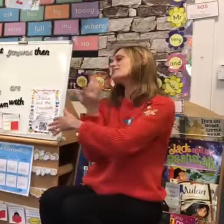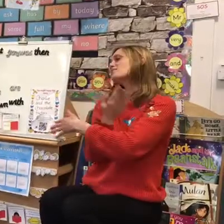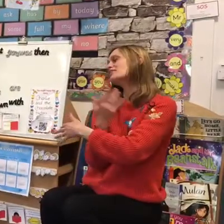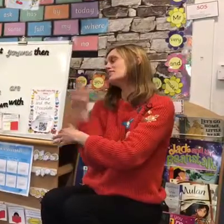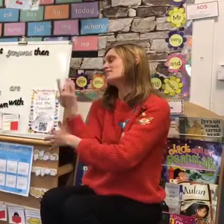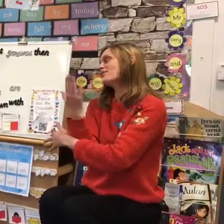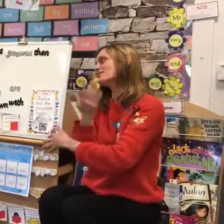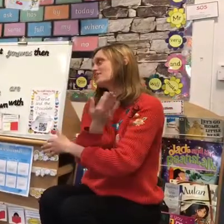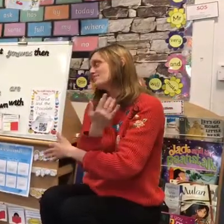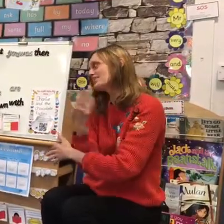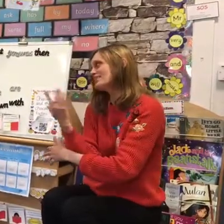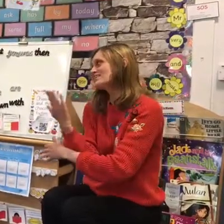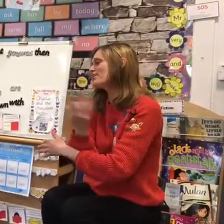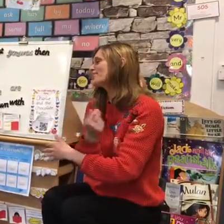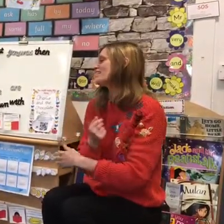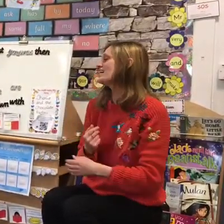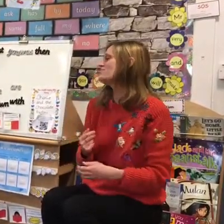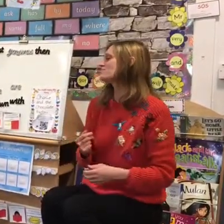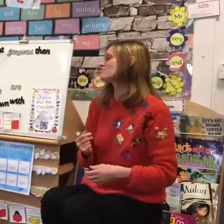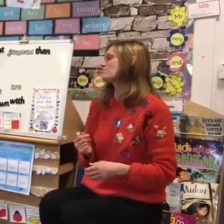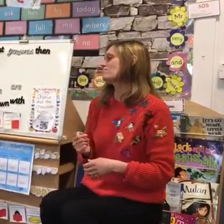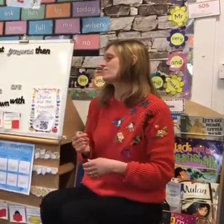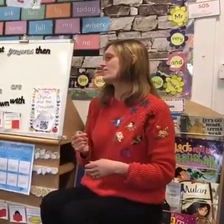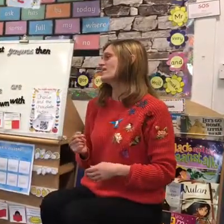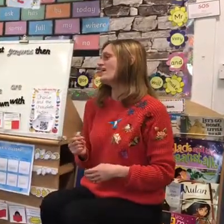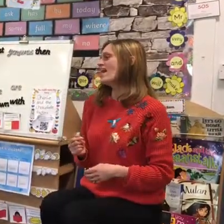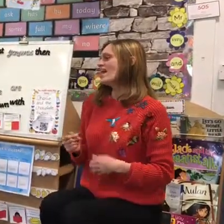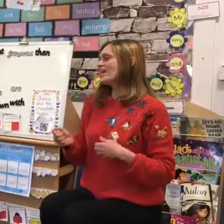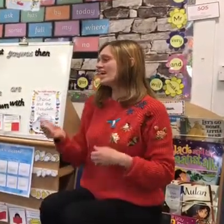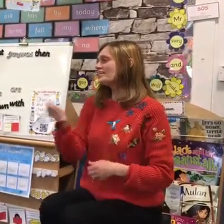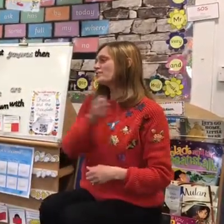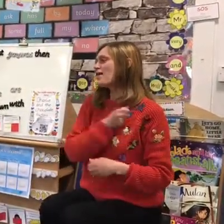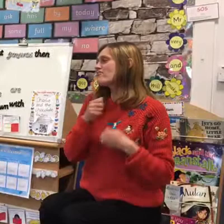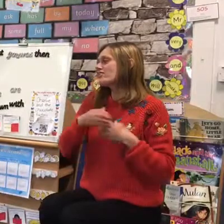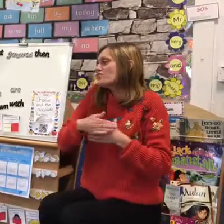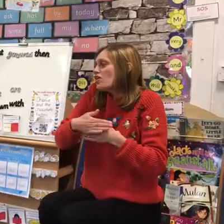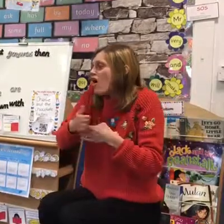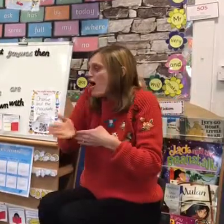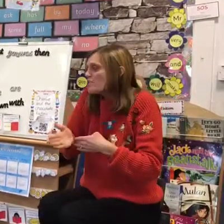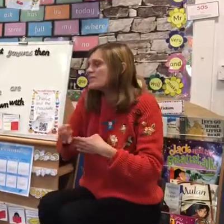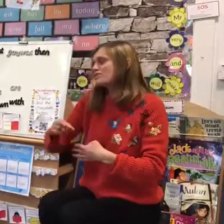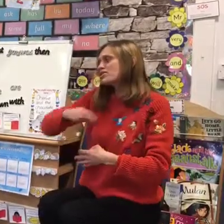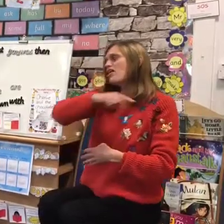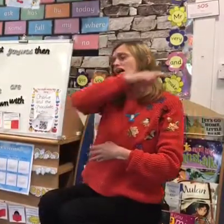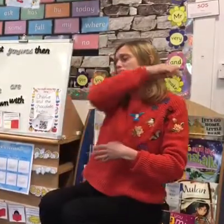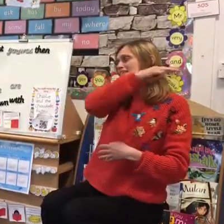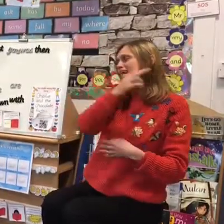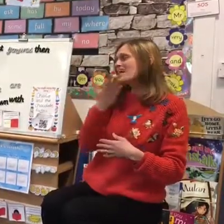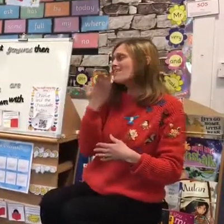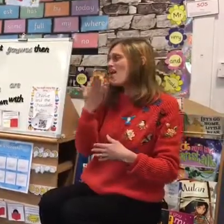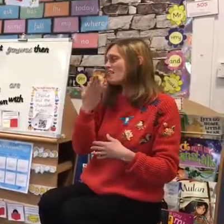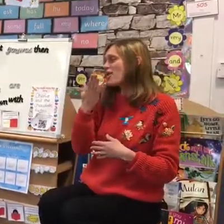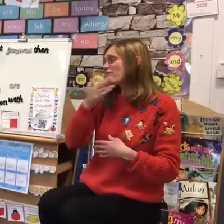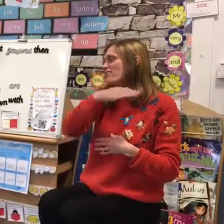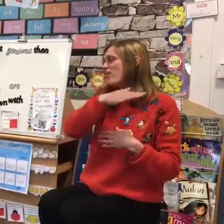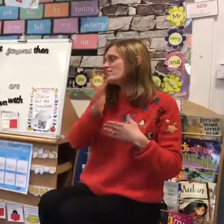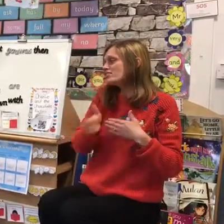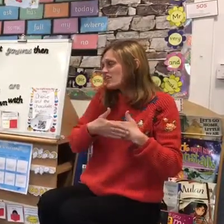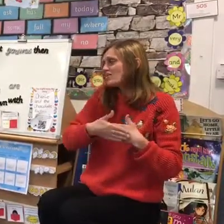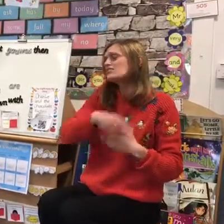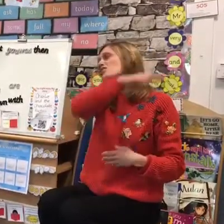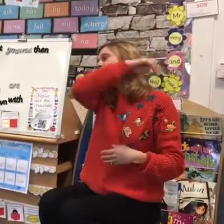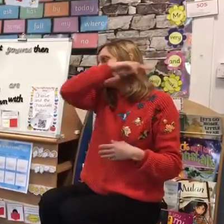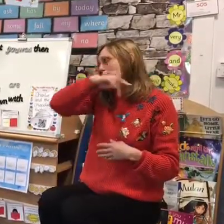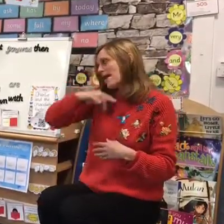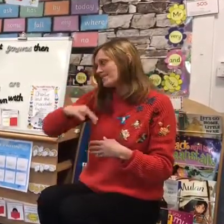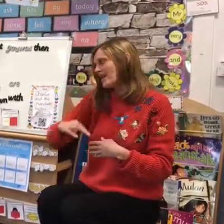Back through the grass. Swishy, swashy, swishy, swashy. Get to our front door. Open the door. Up the stairs. Oh no, we forgot